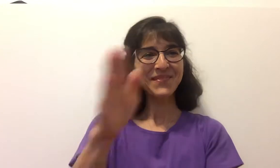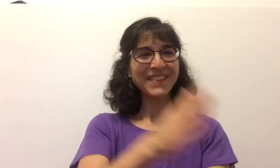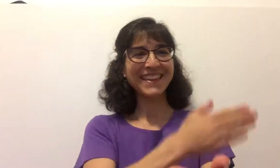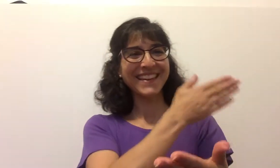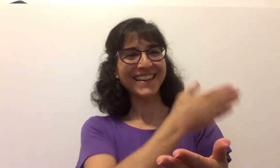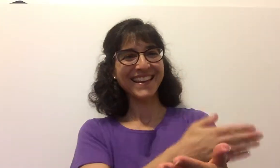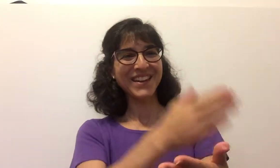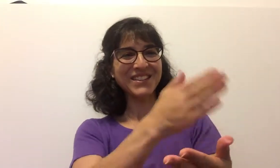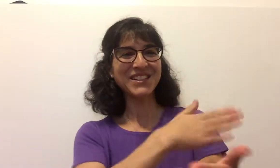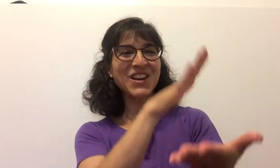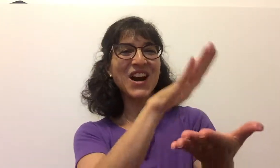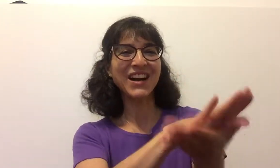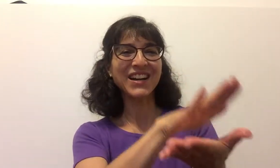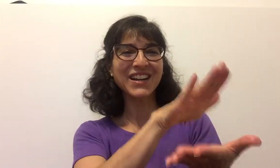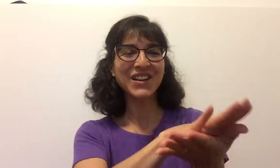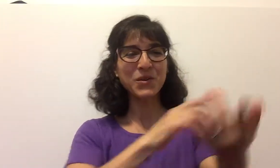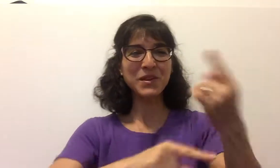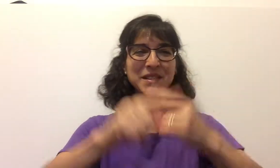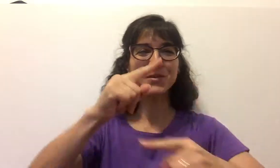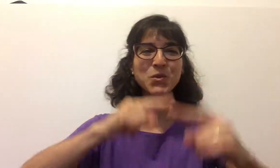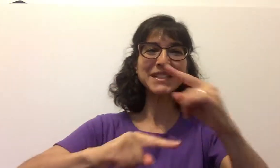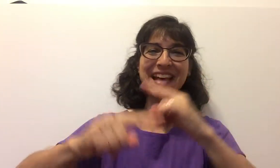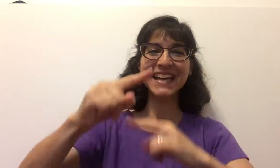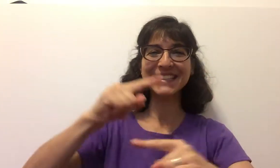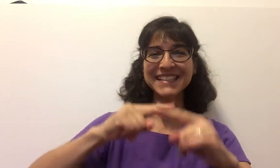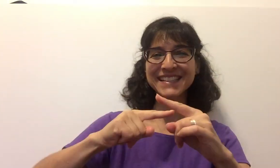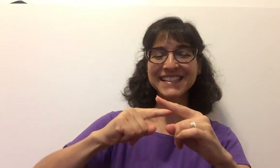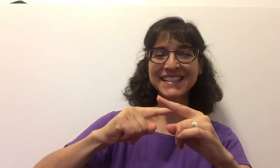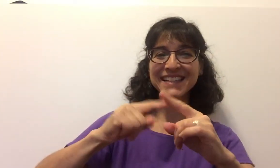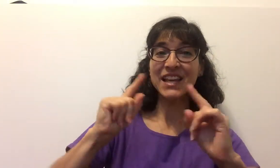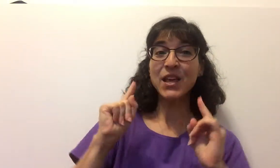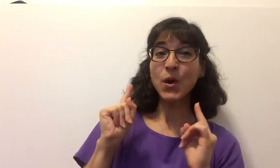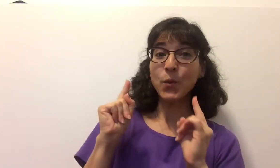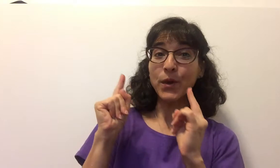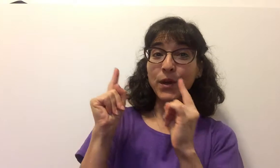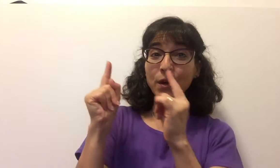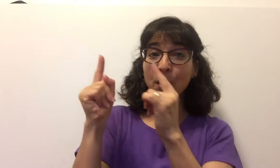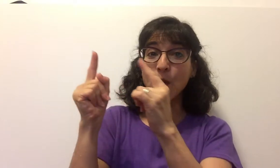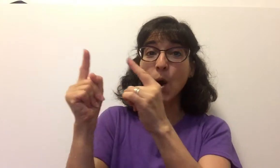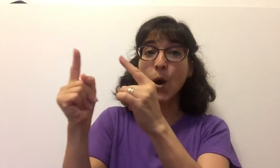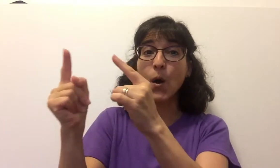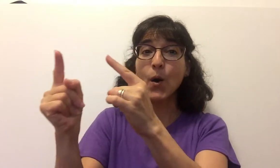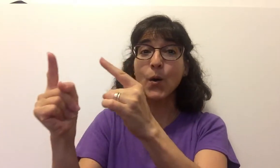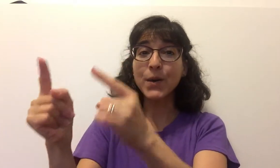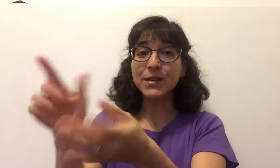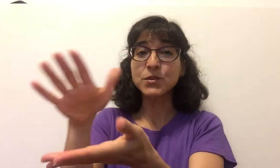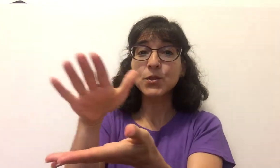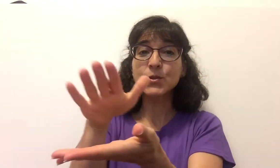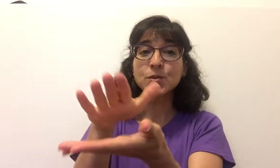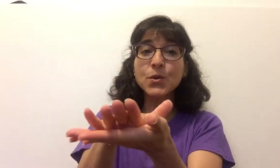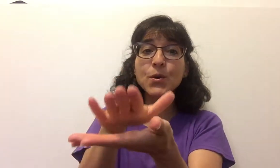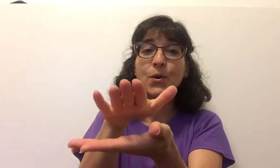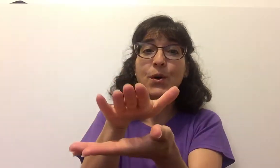Here's a song with some school signs. We're going to school,